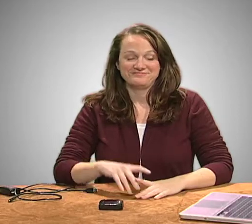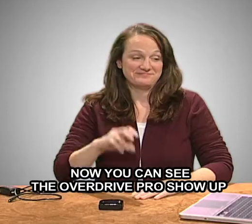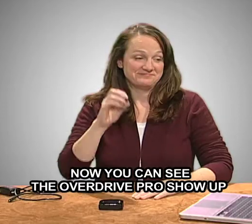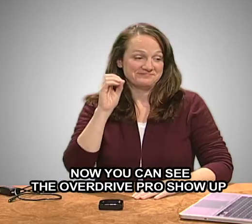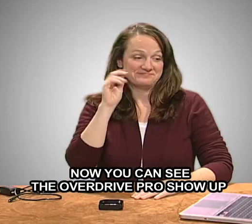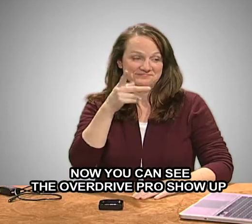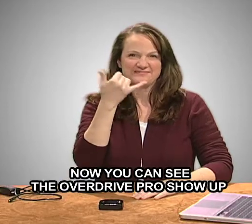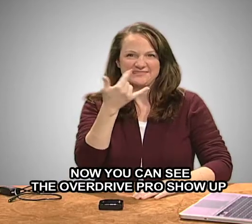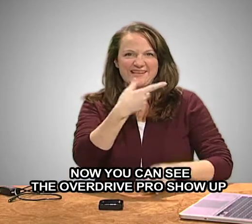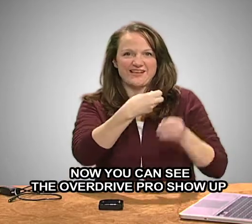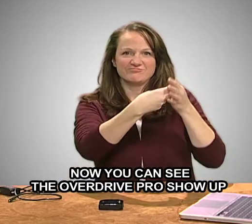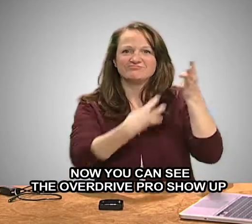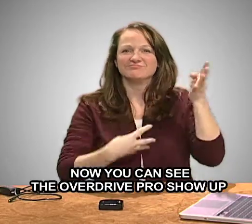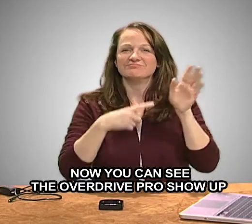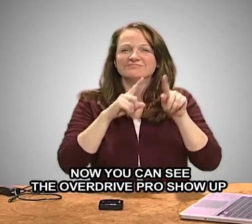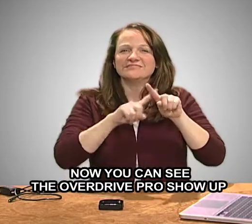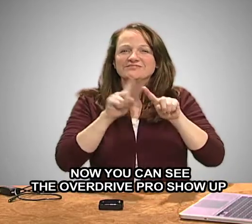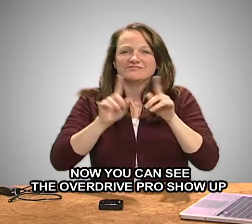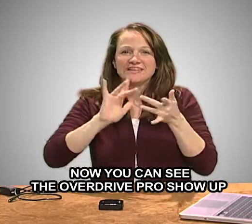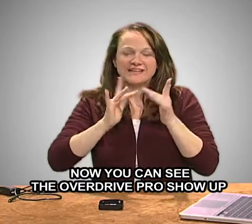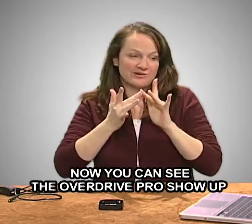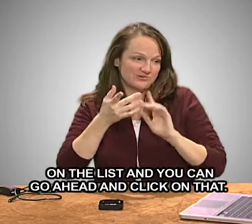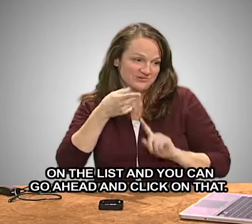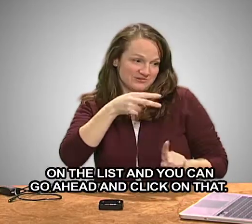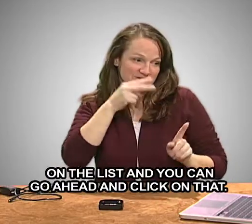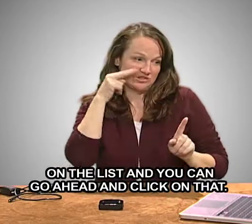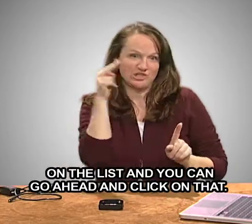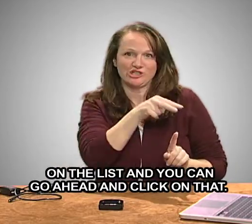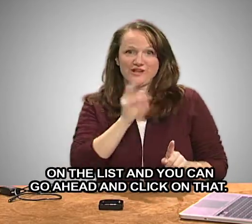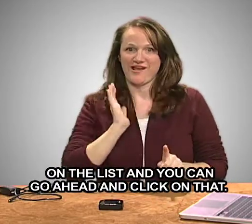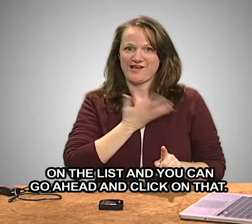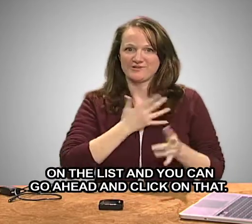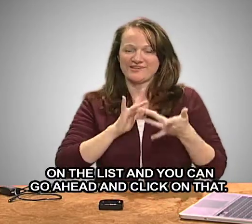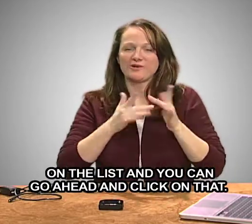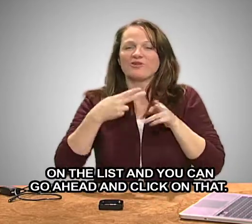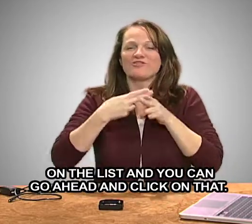Now you can see the OverDrive Pro show up on the list and you can go ahead and click on that.